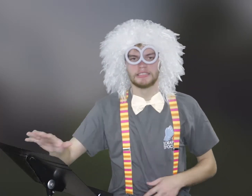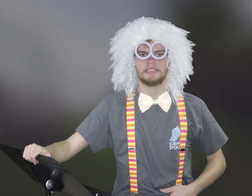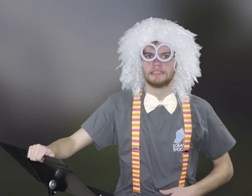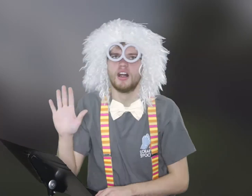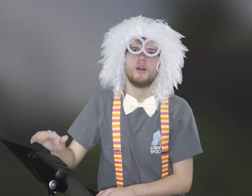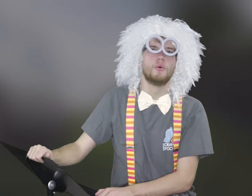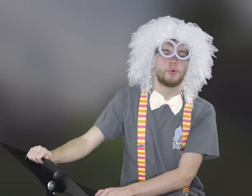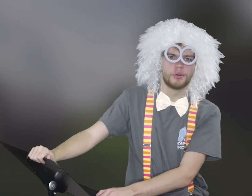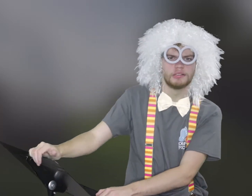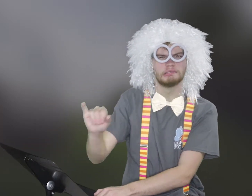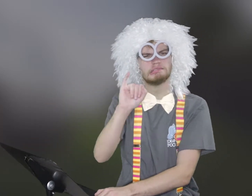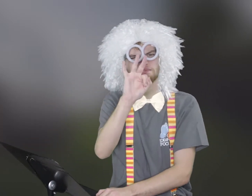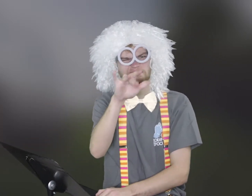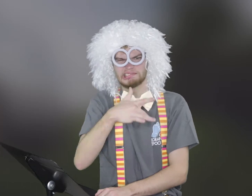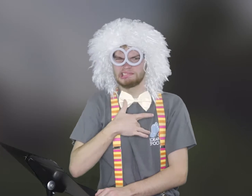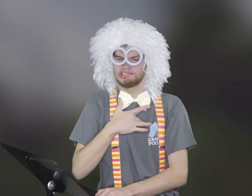go to the Deaf Focus office and do that.